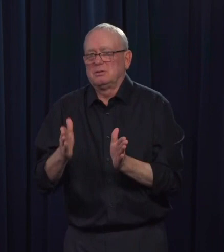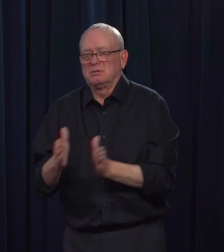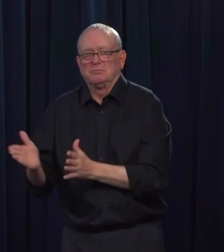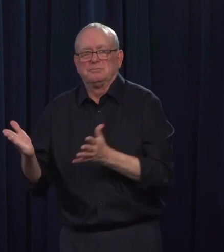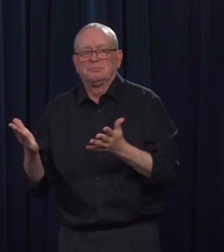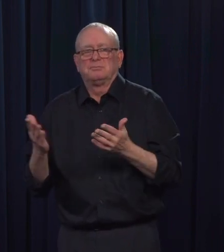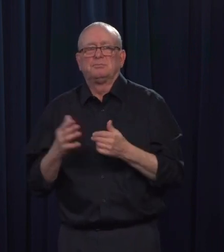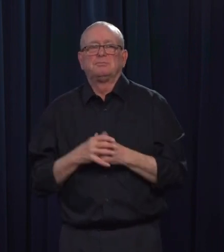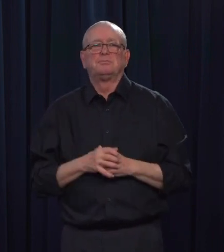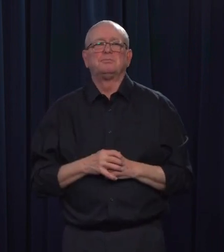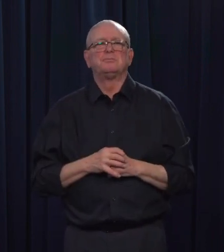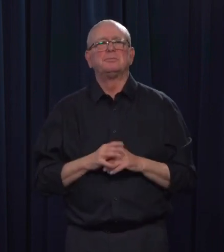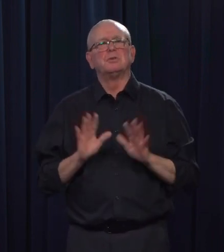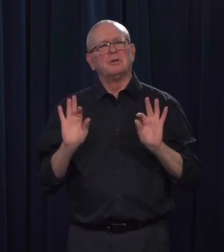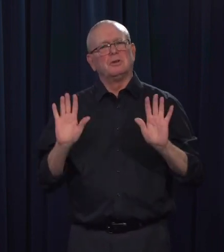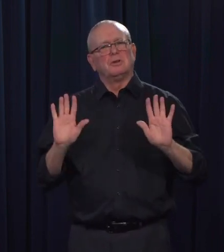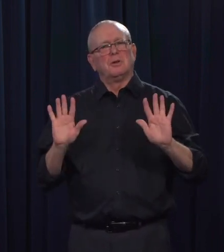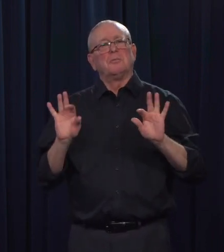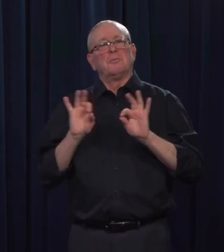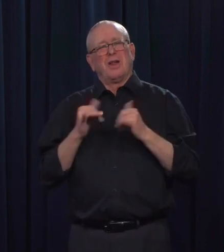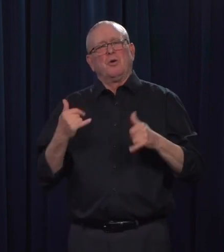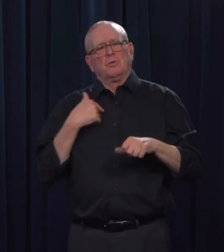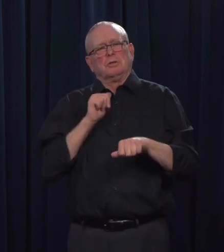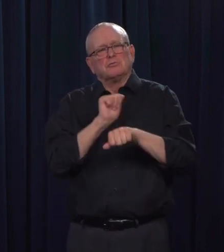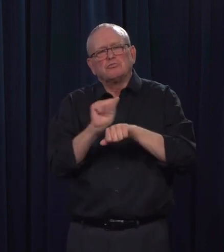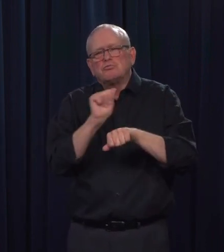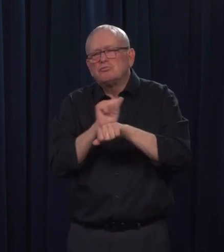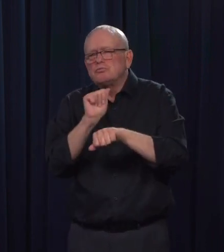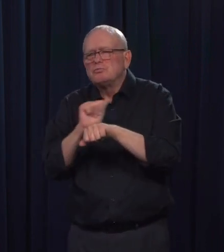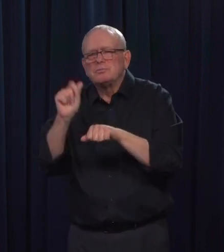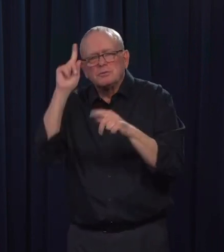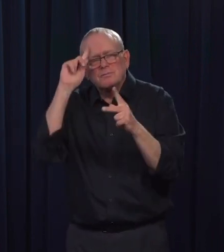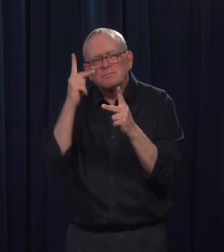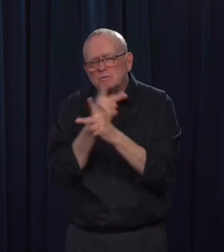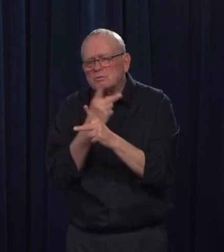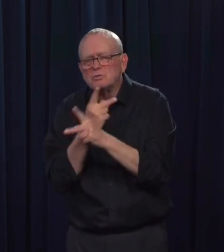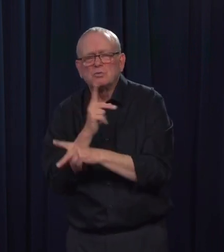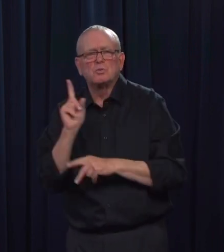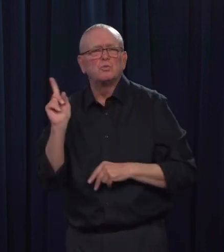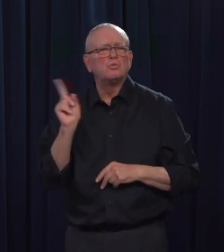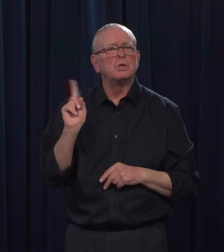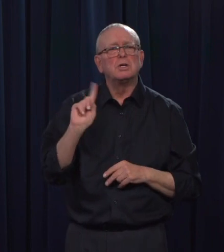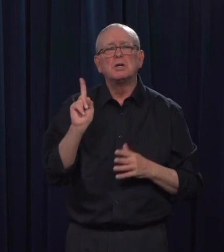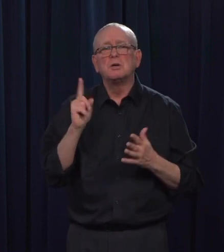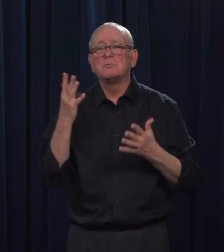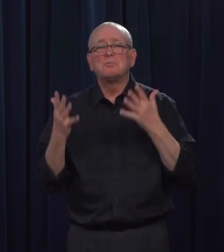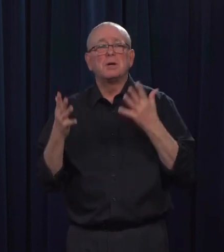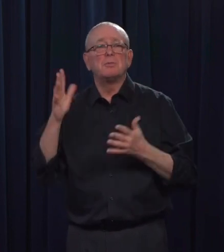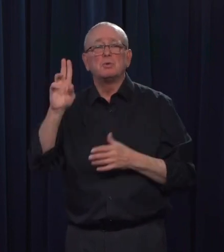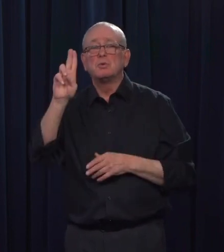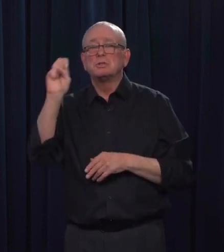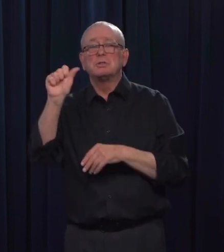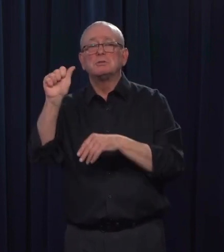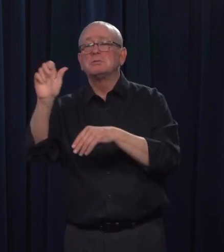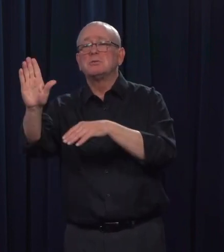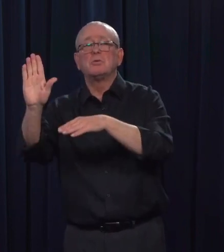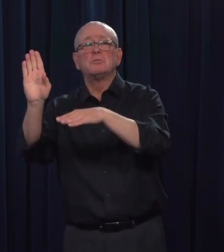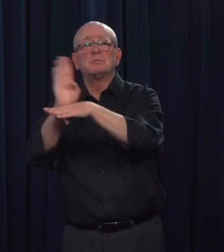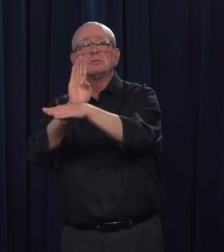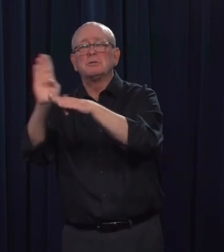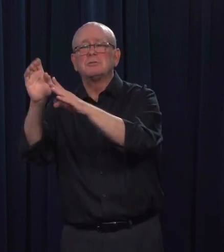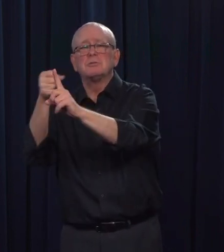what are the highest likely affected, you know, U.S. industries that could be affected by this that are